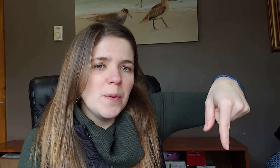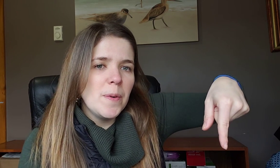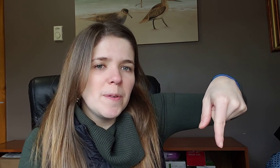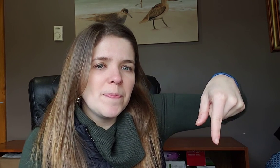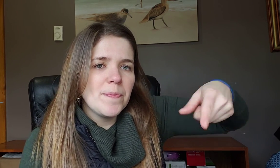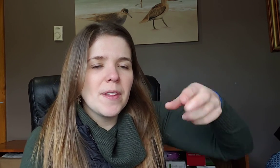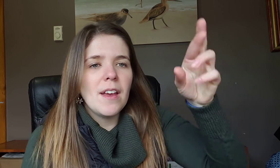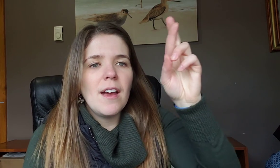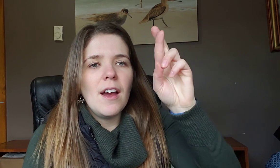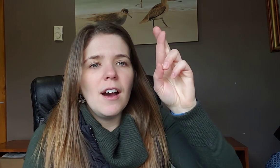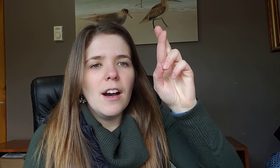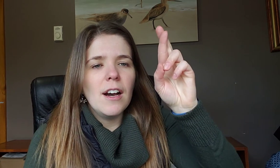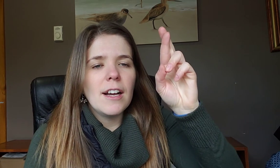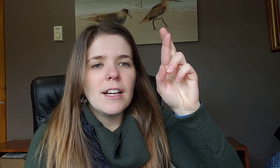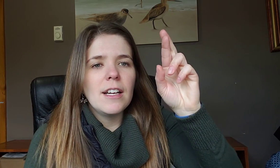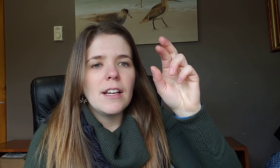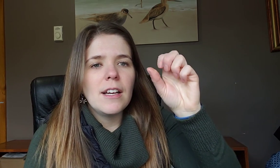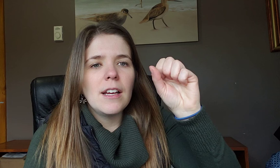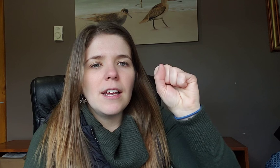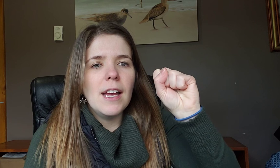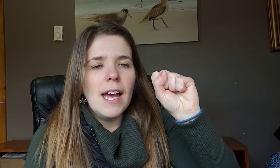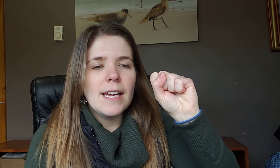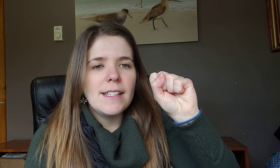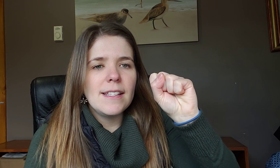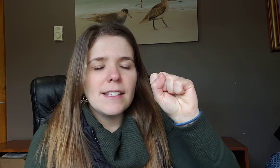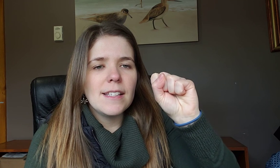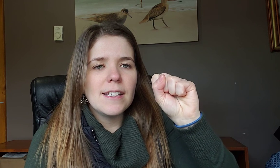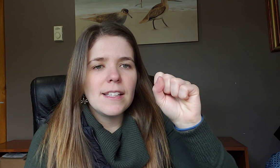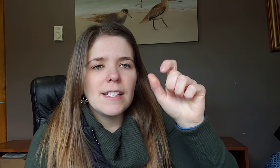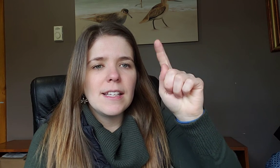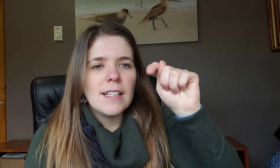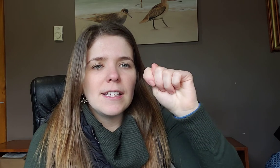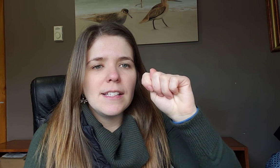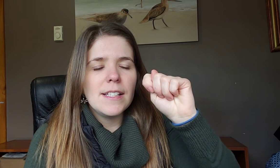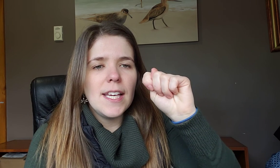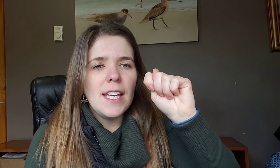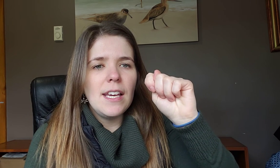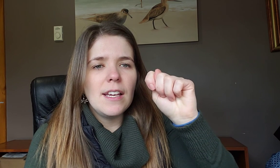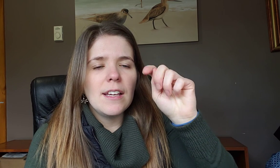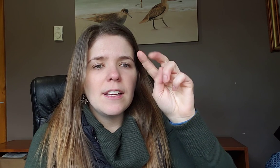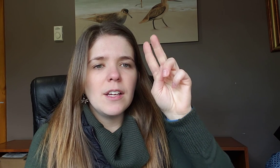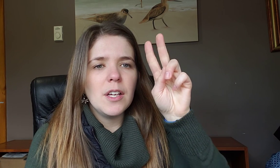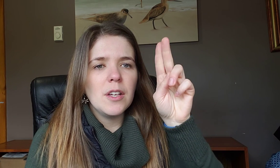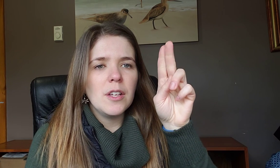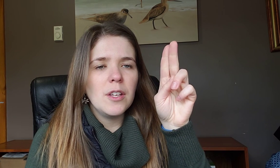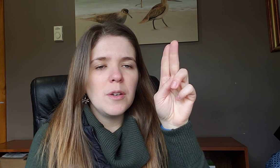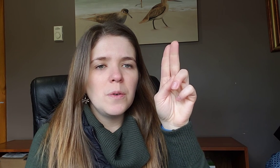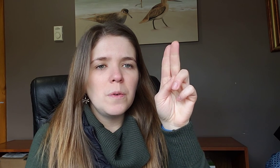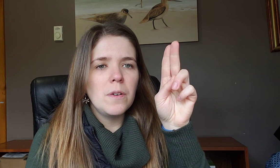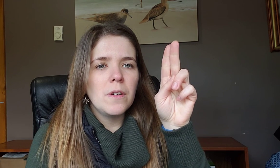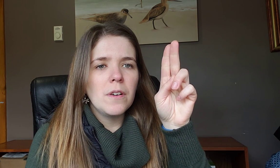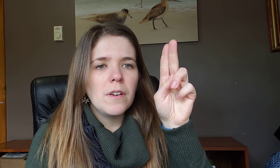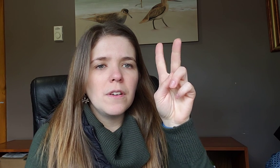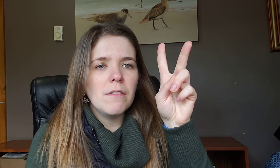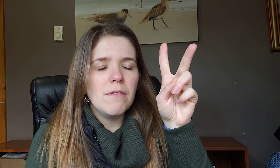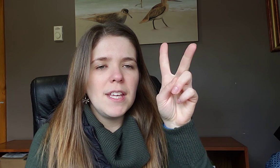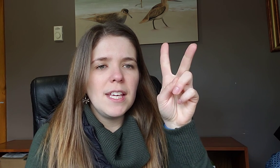R S T E U V